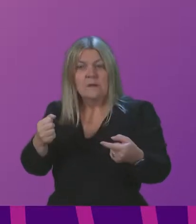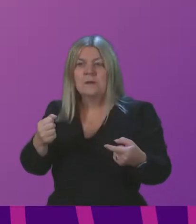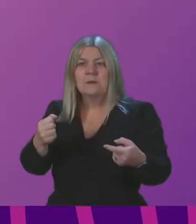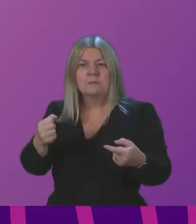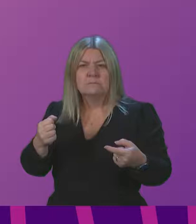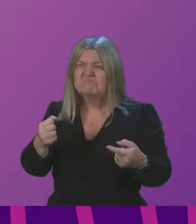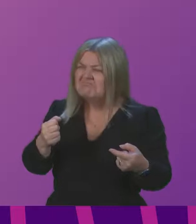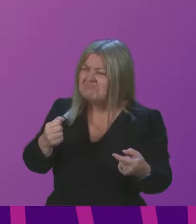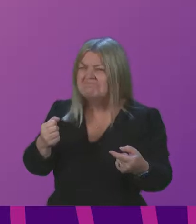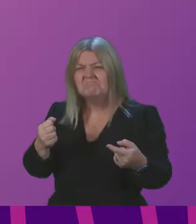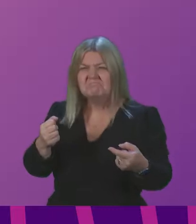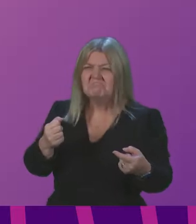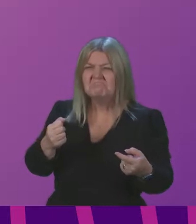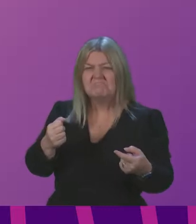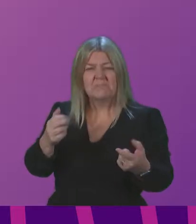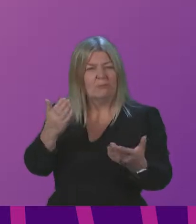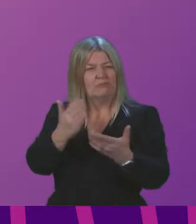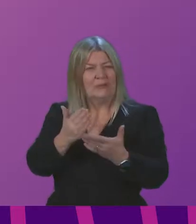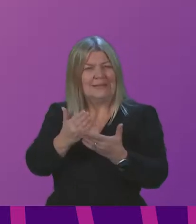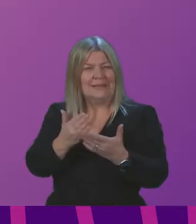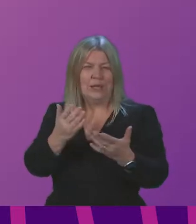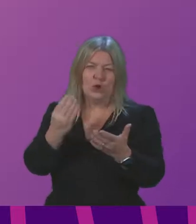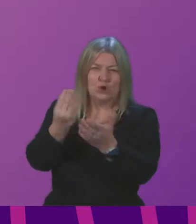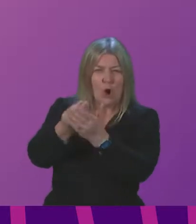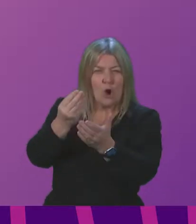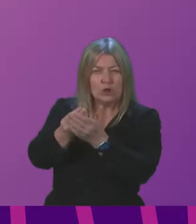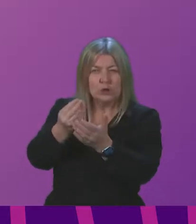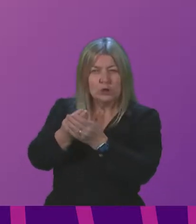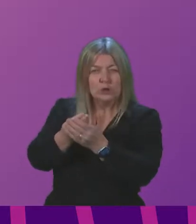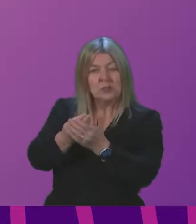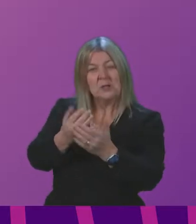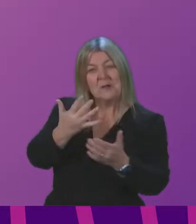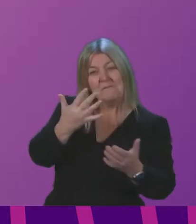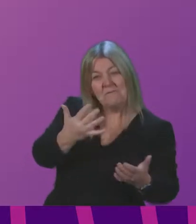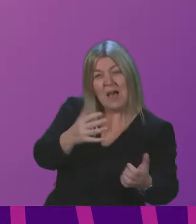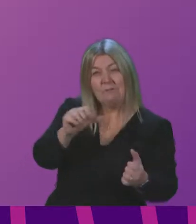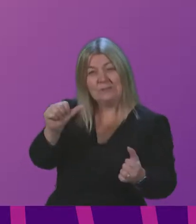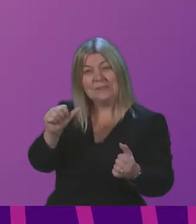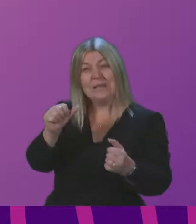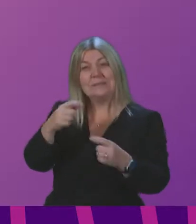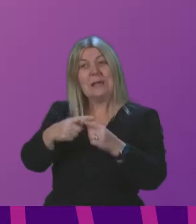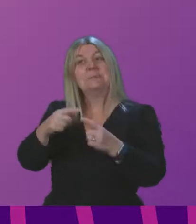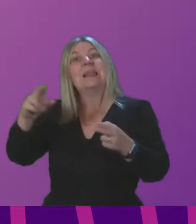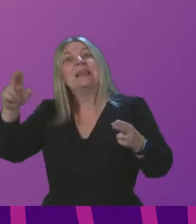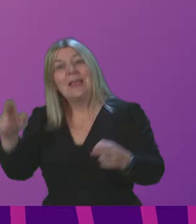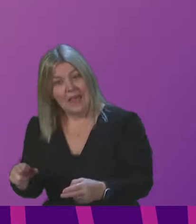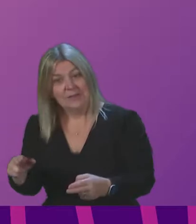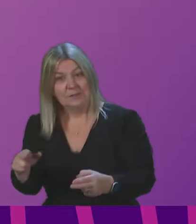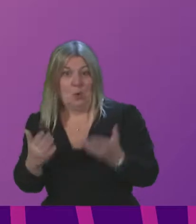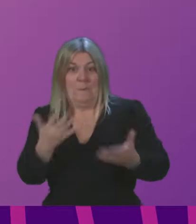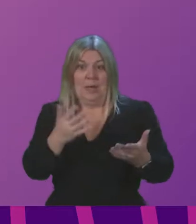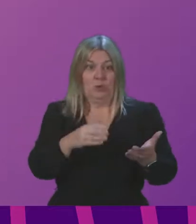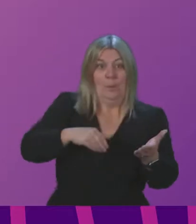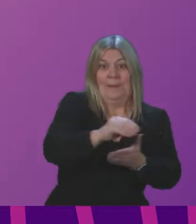five to six times less cost than we are paying at the moment. This technology has been heralded as a game